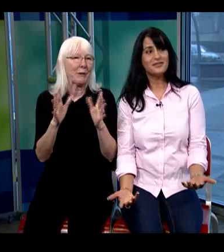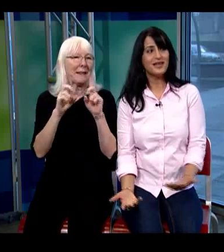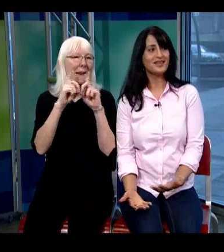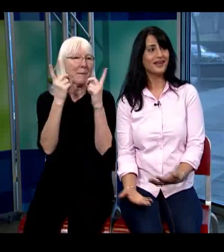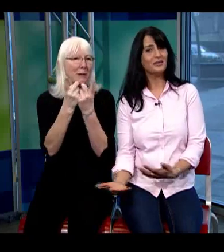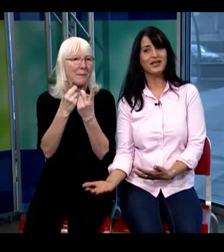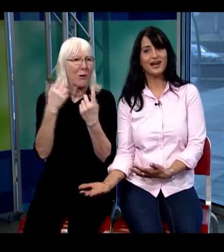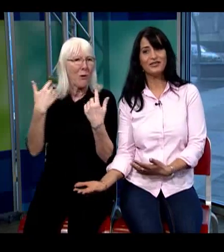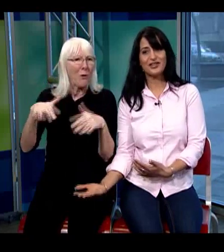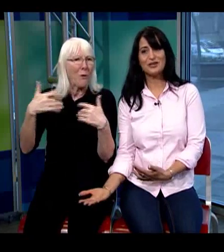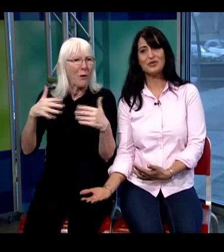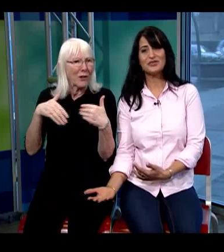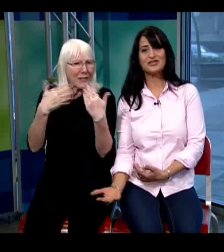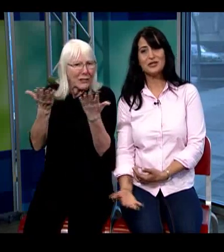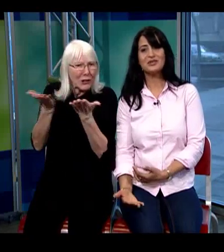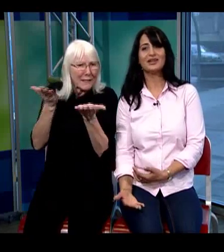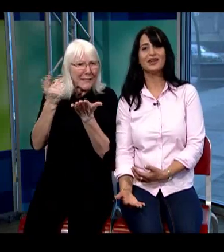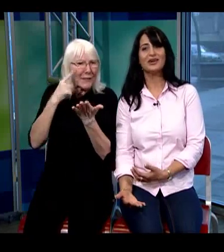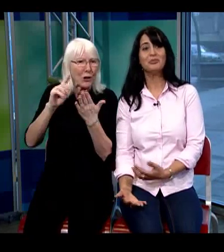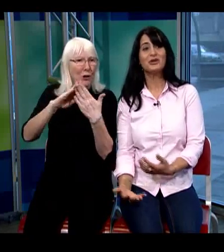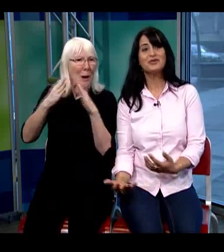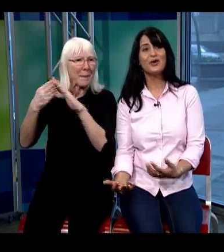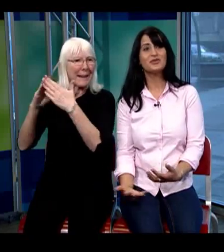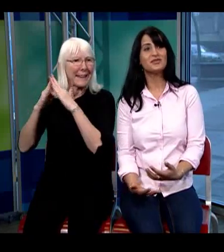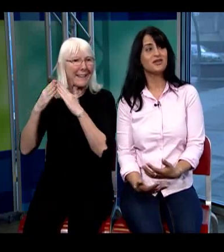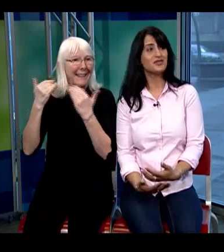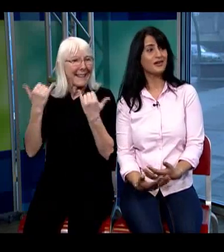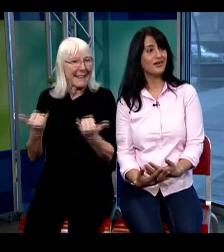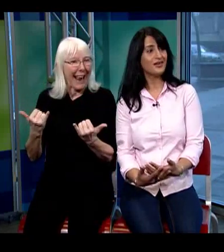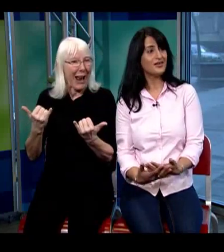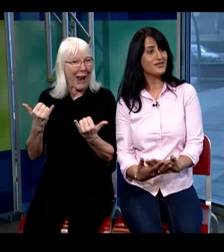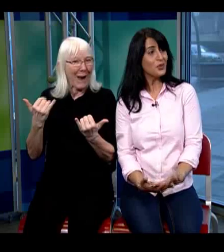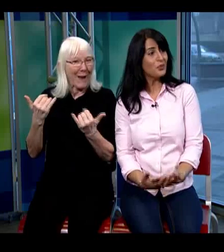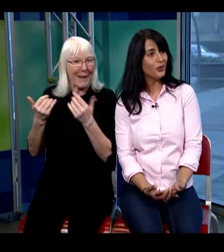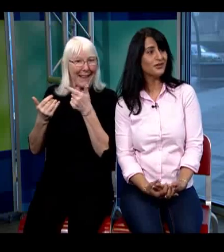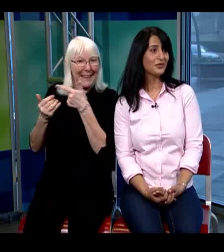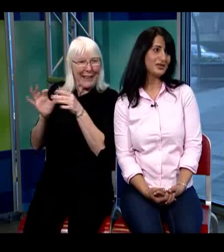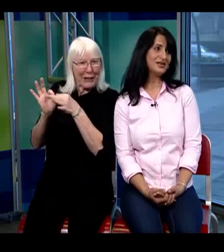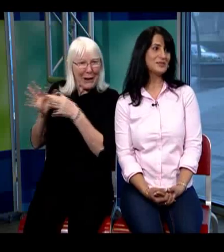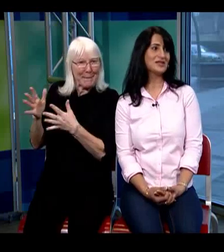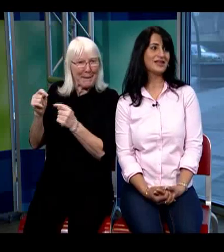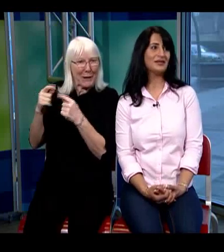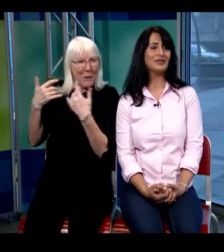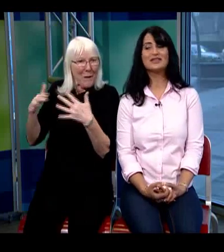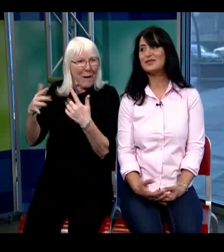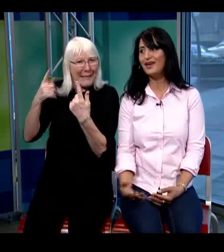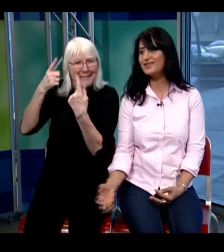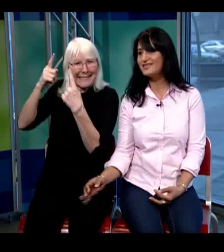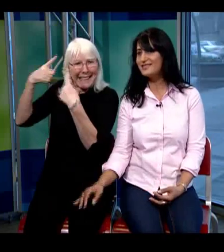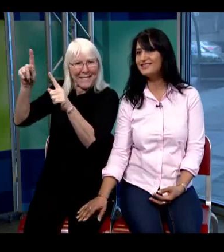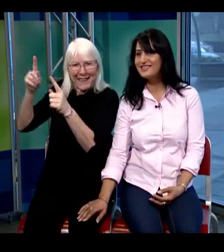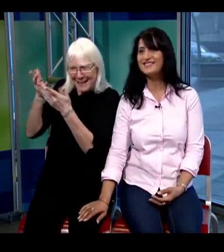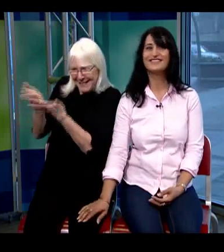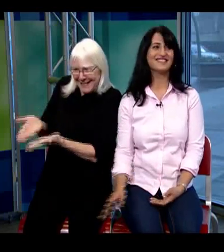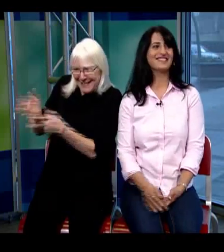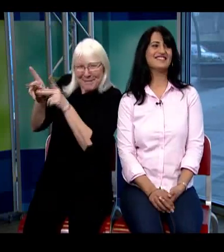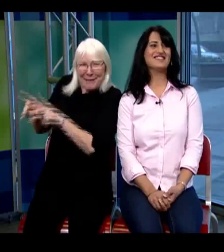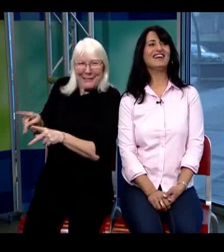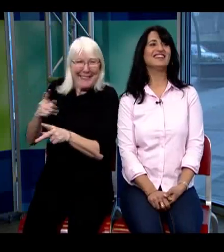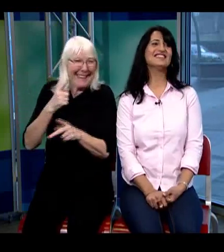amazing i mean i've got someone who's interpreting here but who's also such so important within this particular field so yes this is this is janice